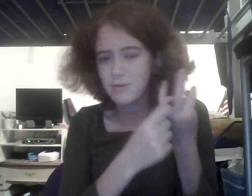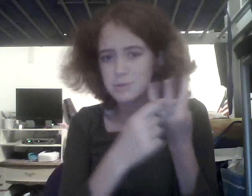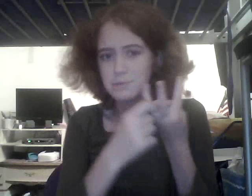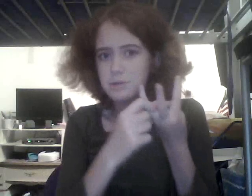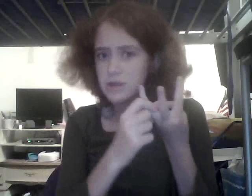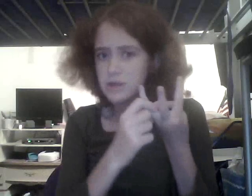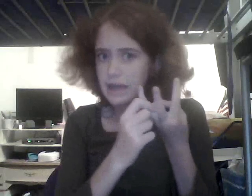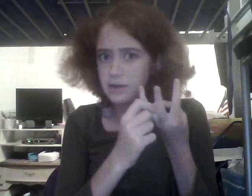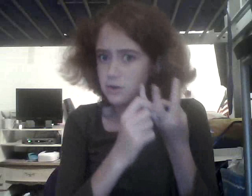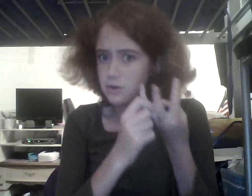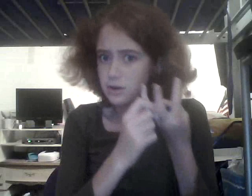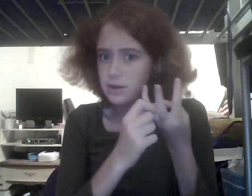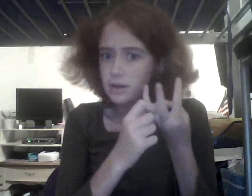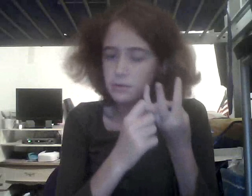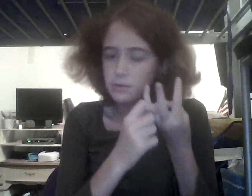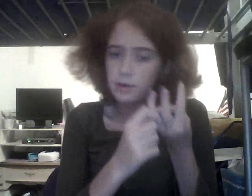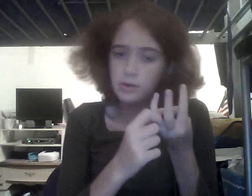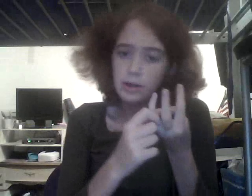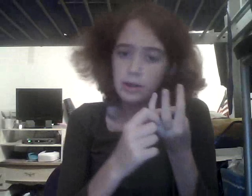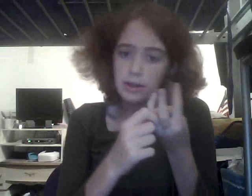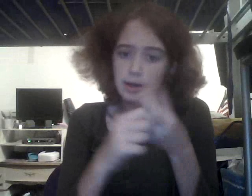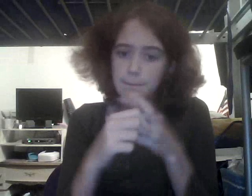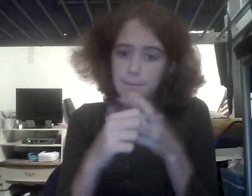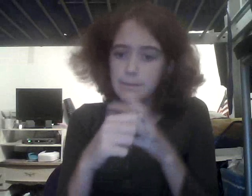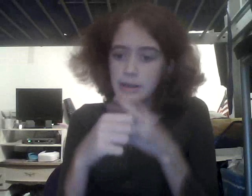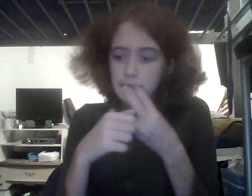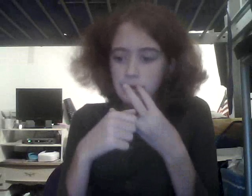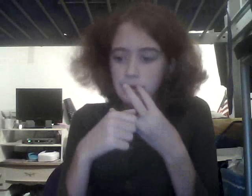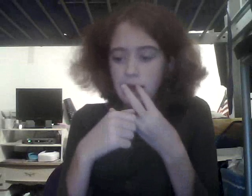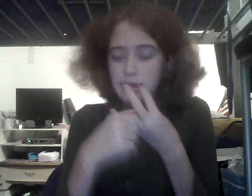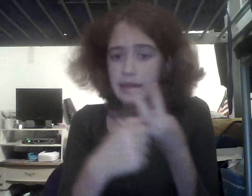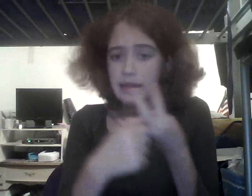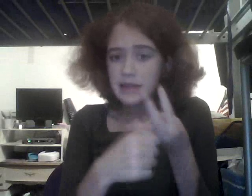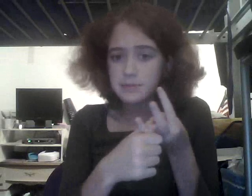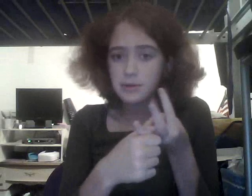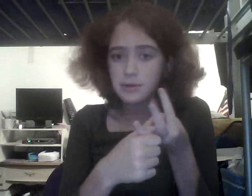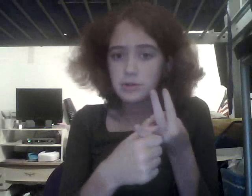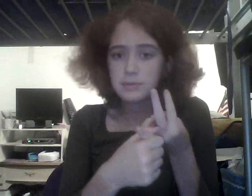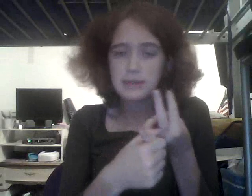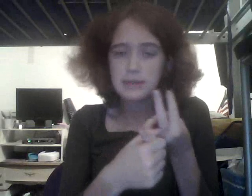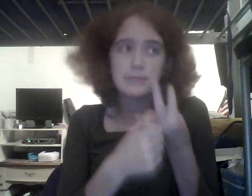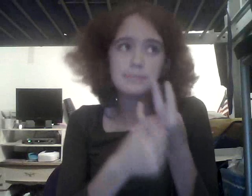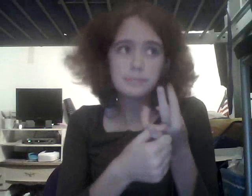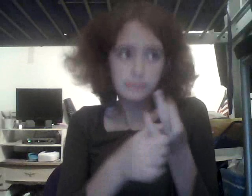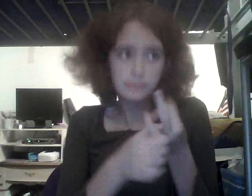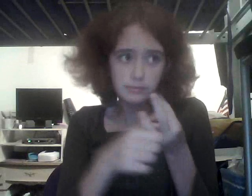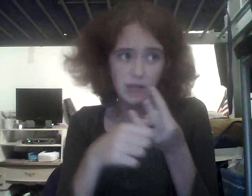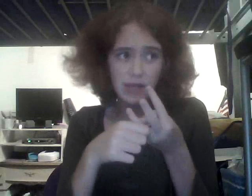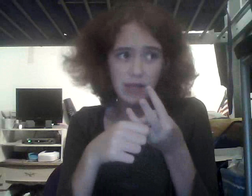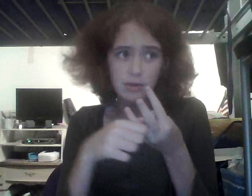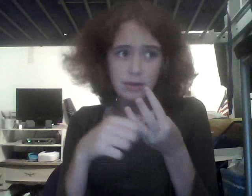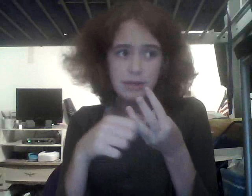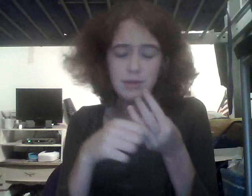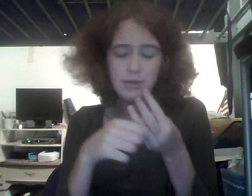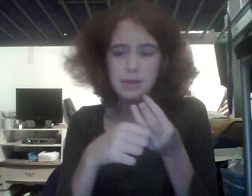pretty much had a cat and a dog around. Um, I like cats better just because they're, even though they like,